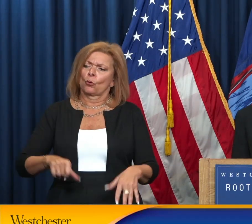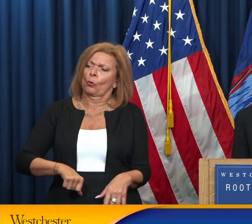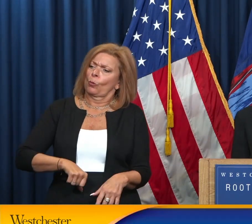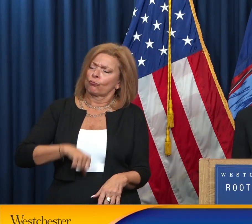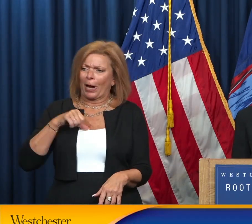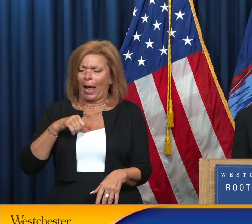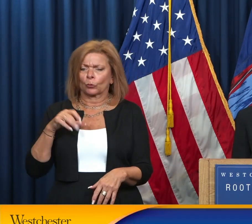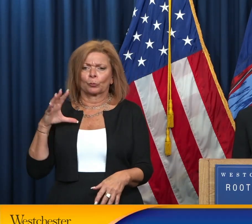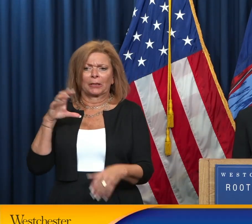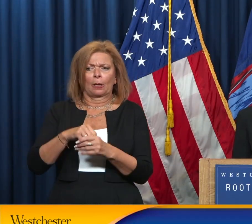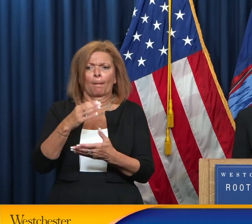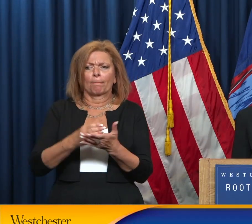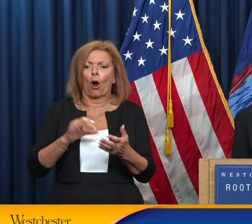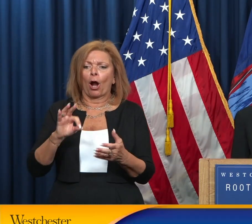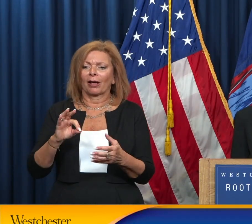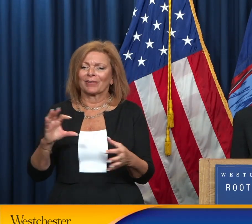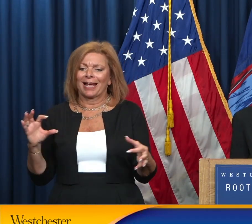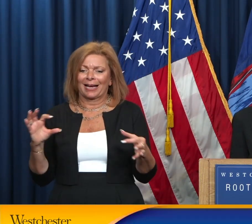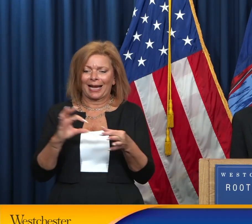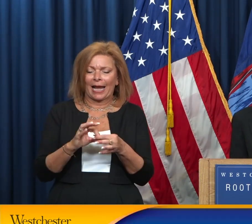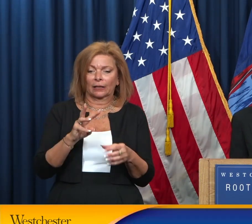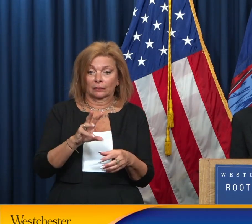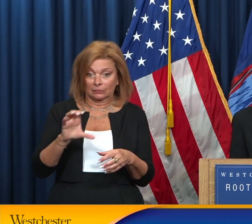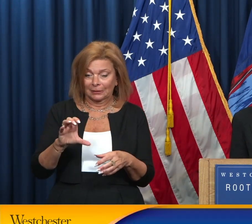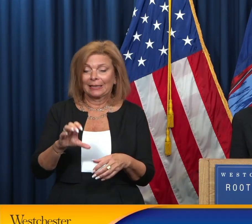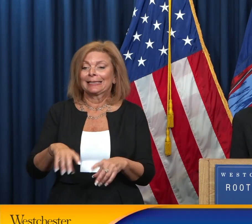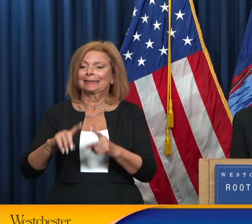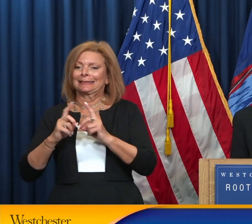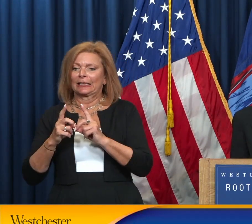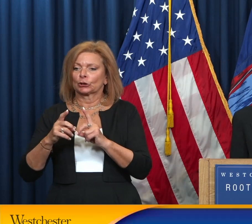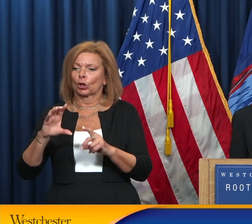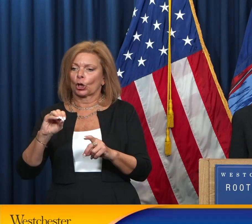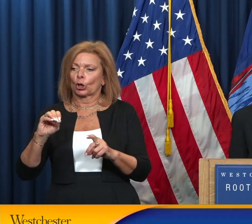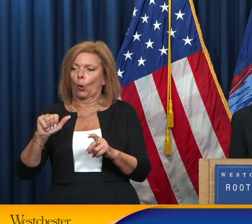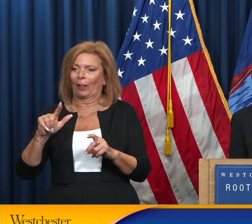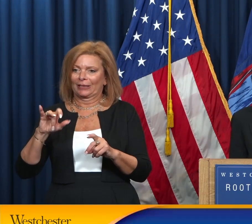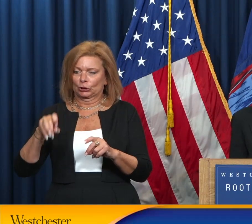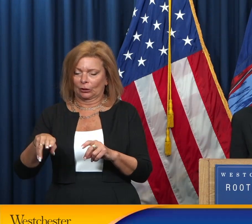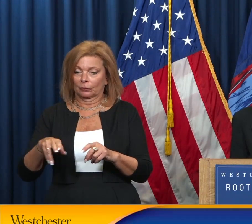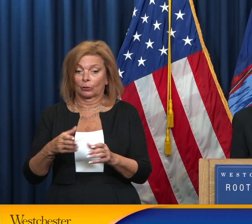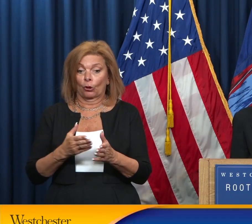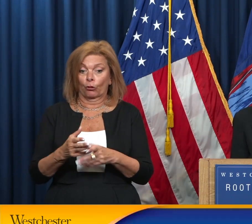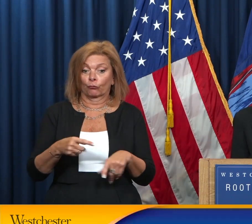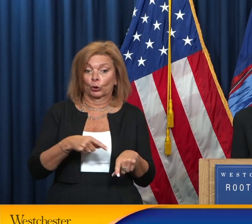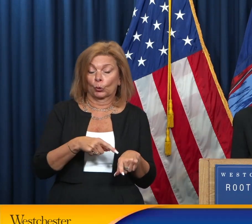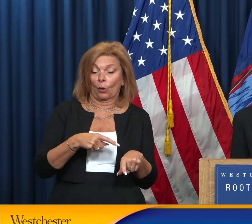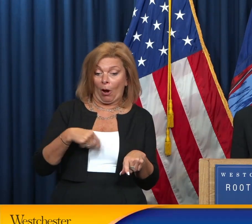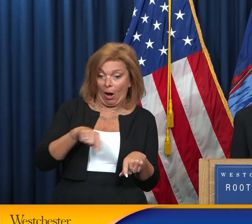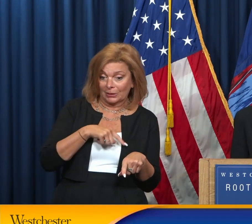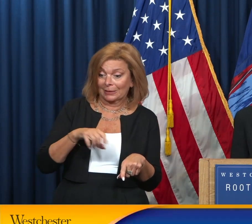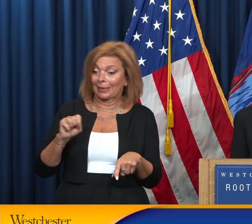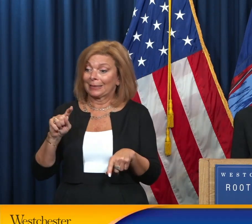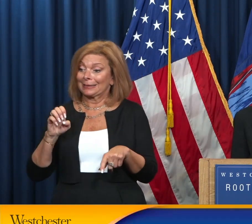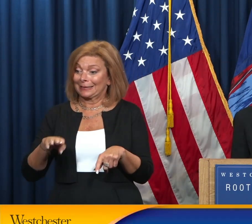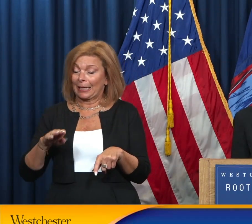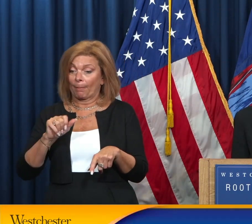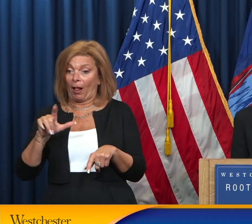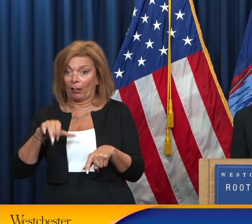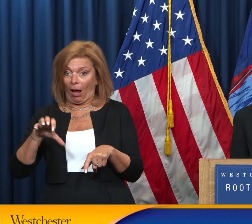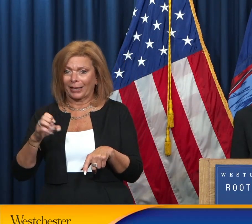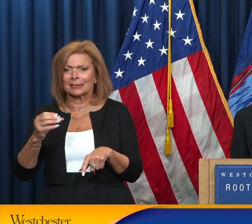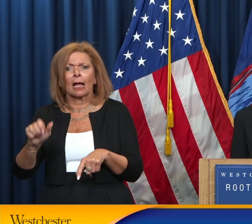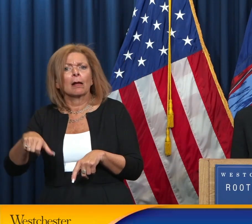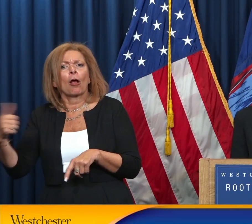to be a part of the Connect Westchester Digital Coalition. Through us, the STEM Alliance and our other program partners,